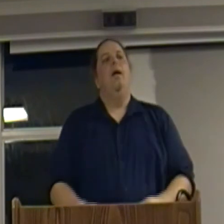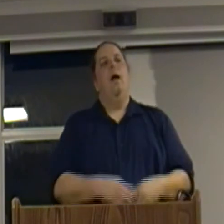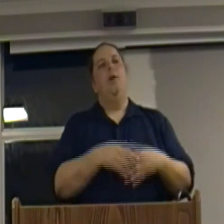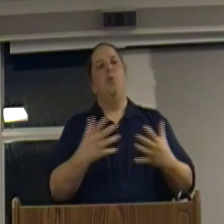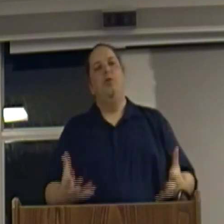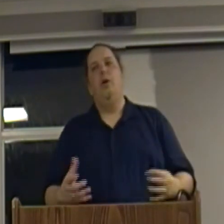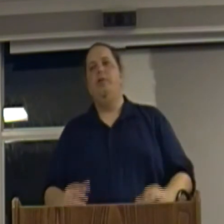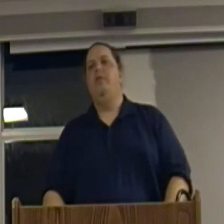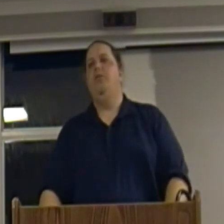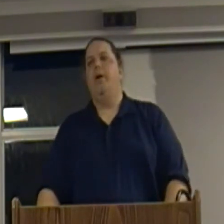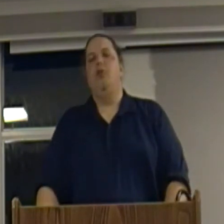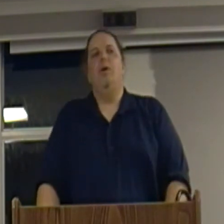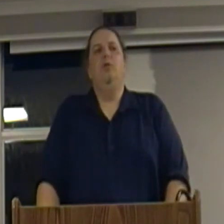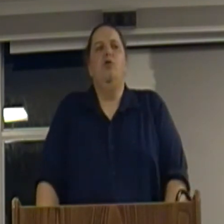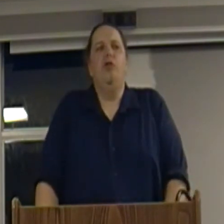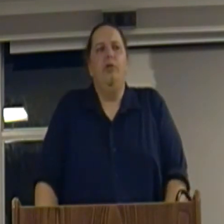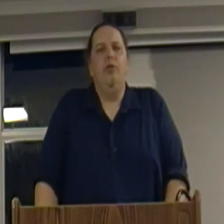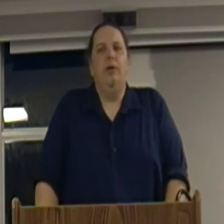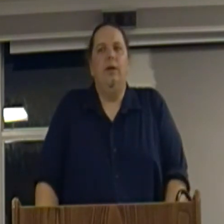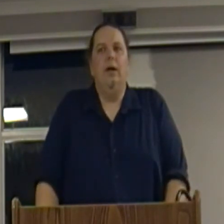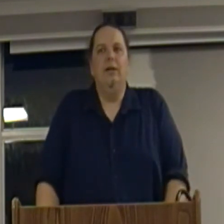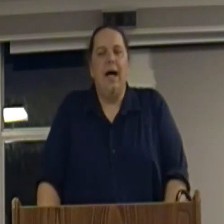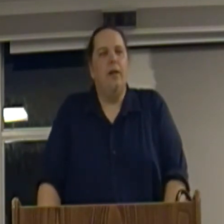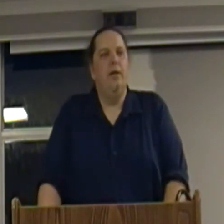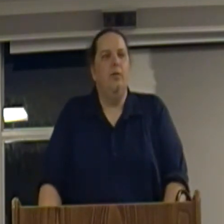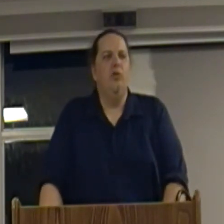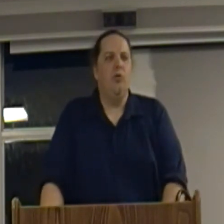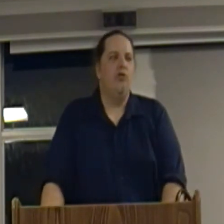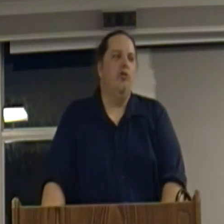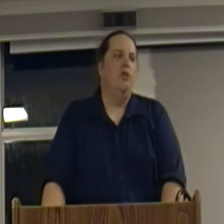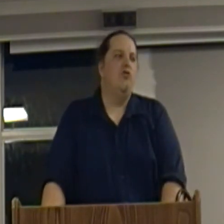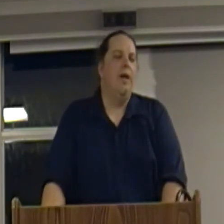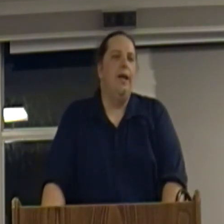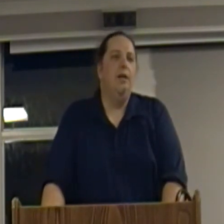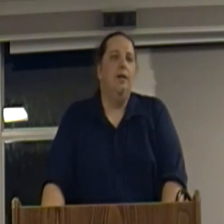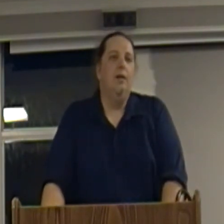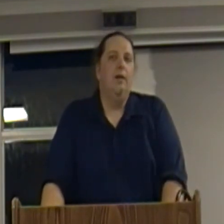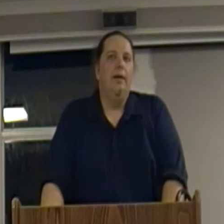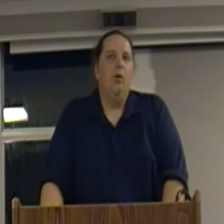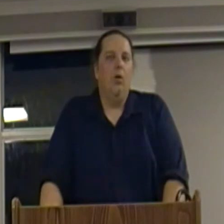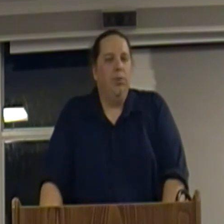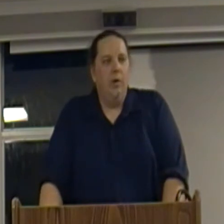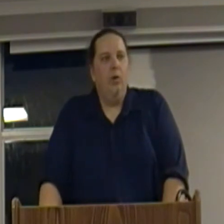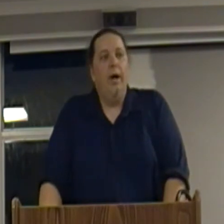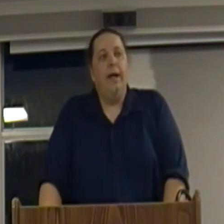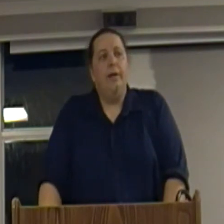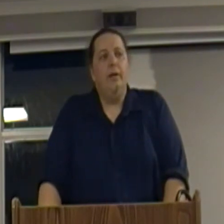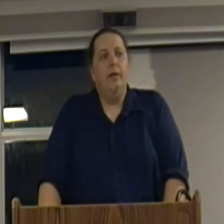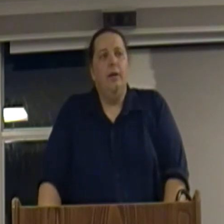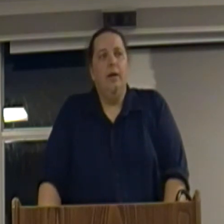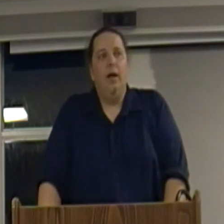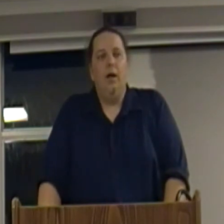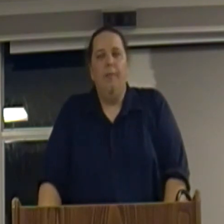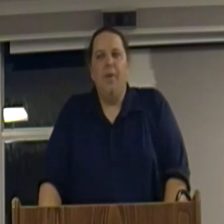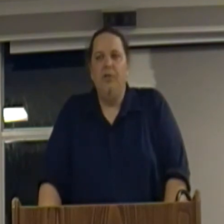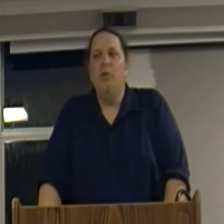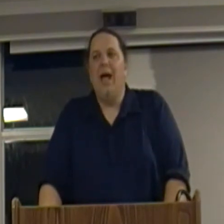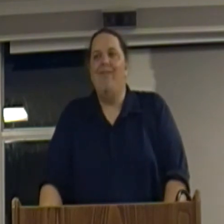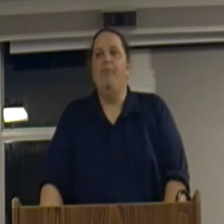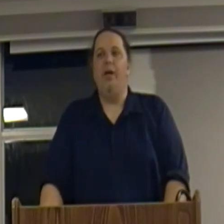As a result of these various revolutions, a lot of the restrictions on trade were blown away. And so we have a